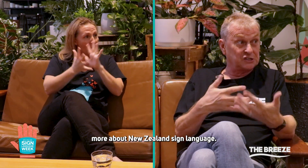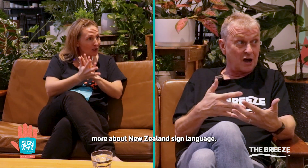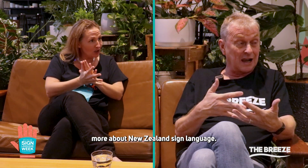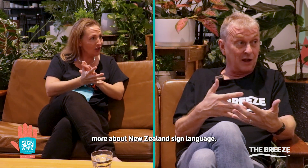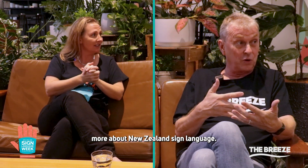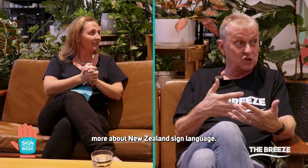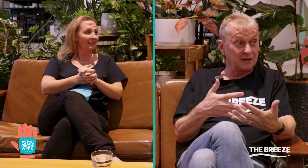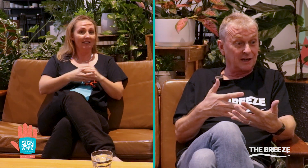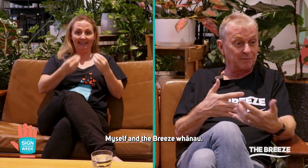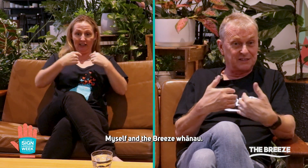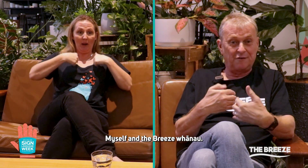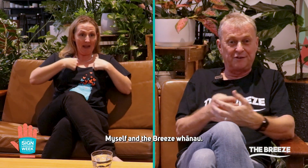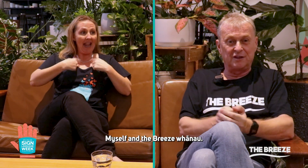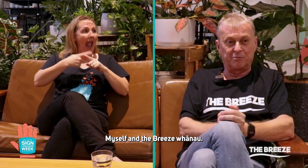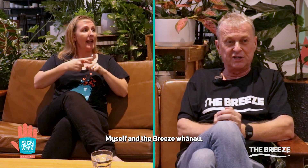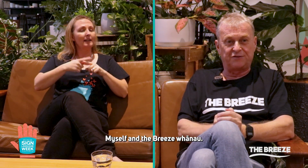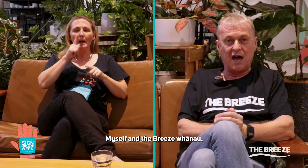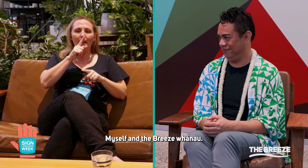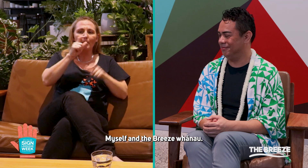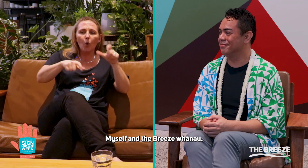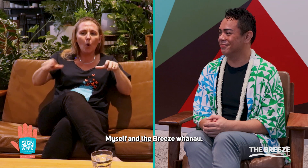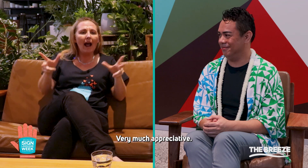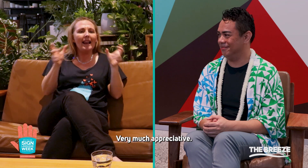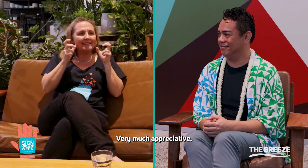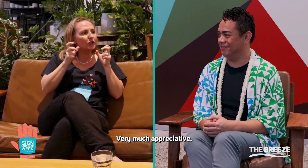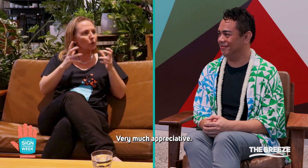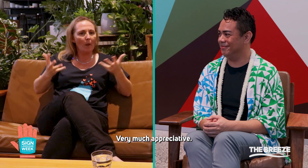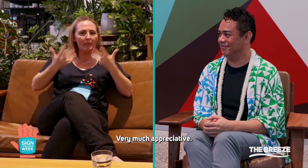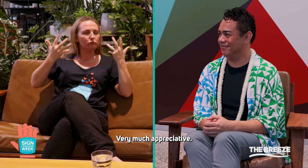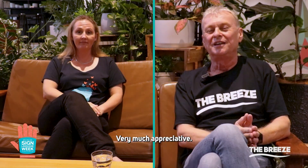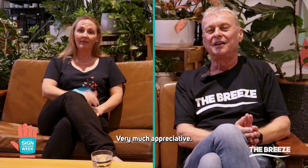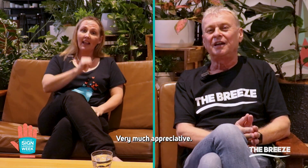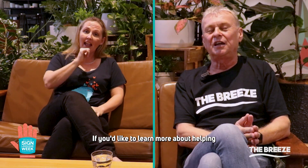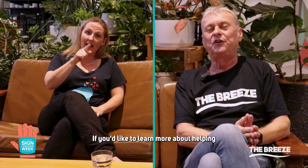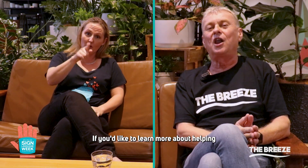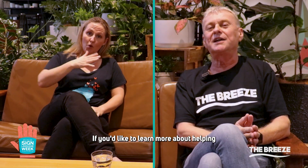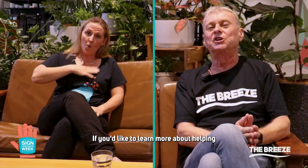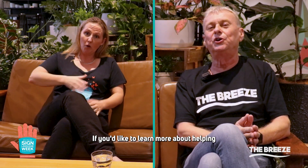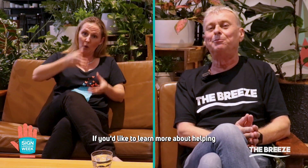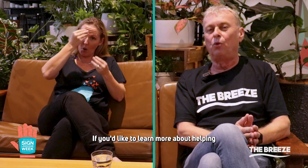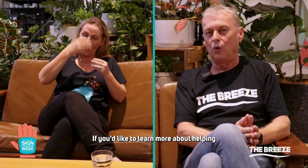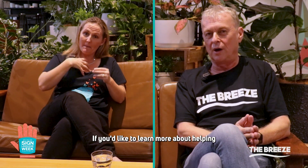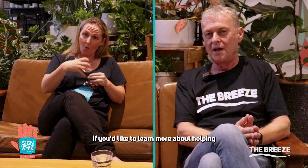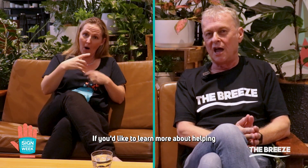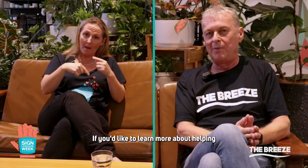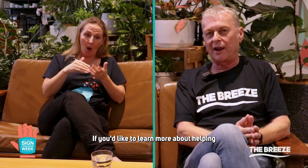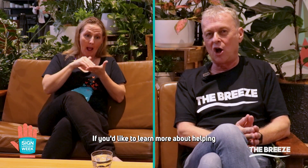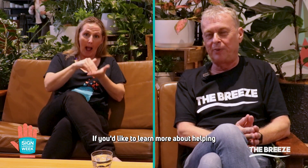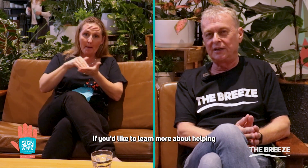sign language. Myself and the barista whanau are very much appreciative. If you'd like to learn more about helping